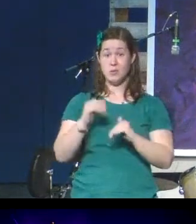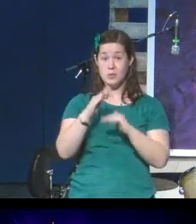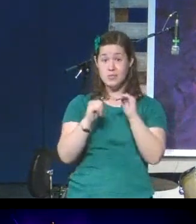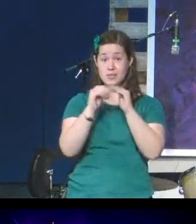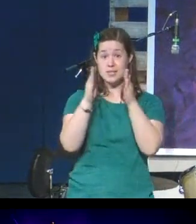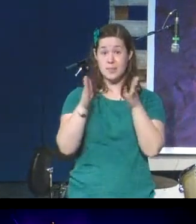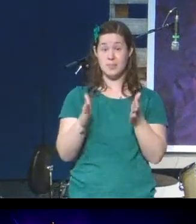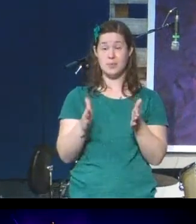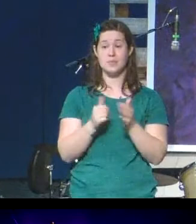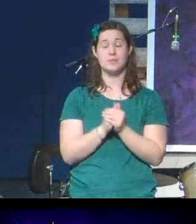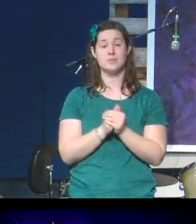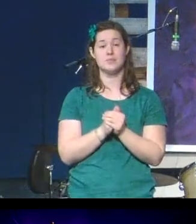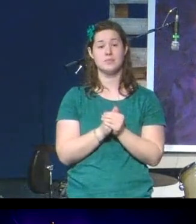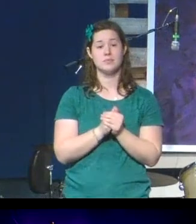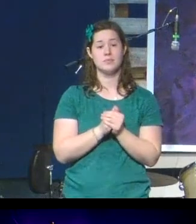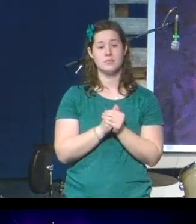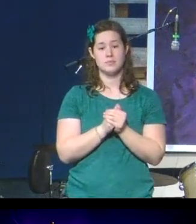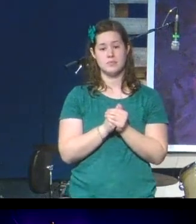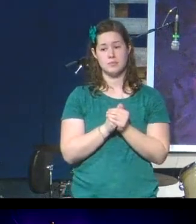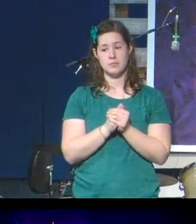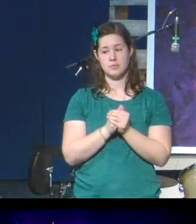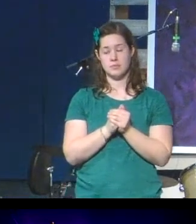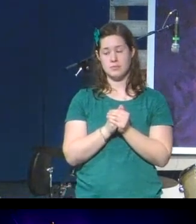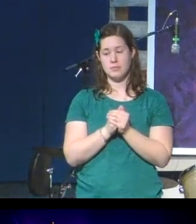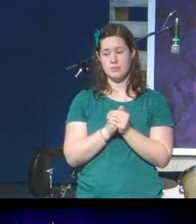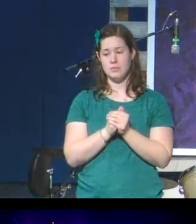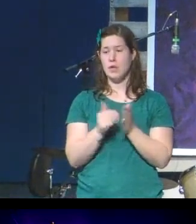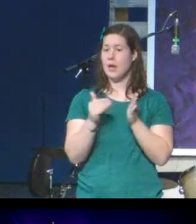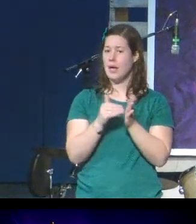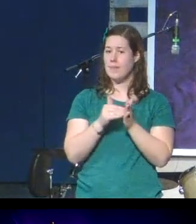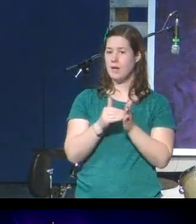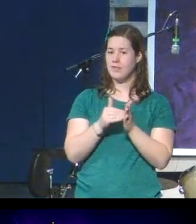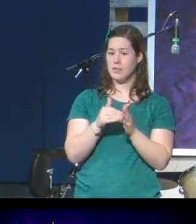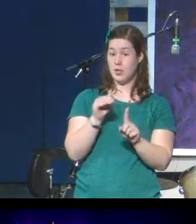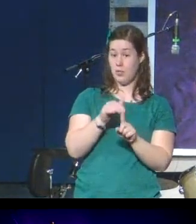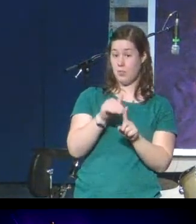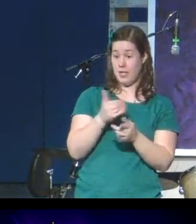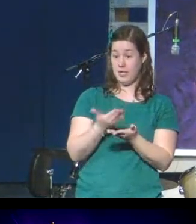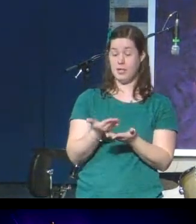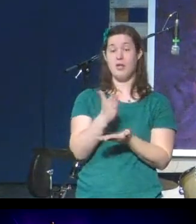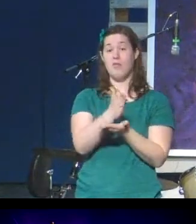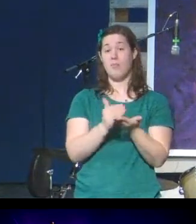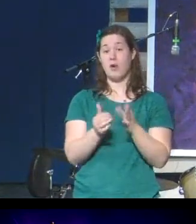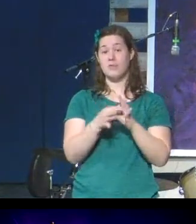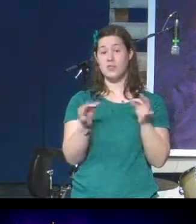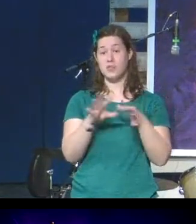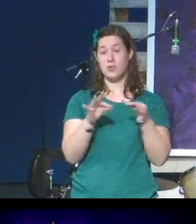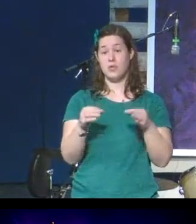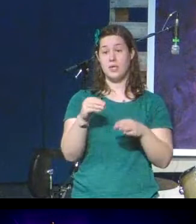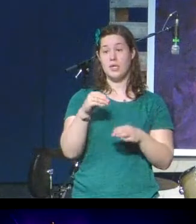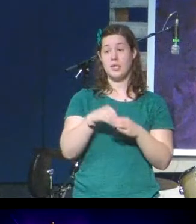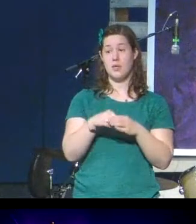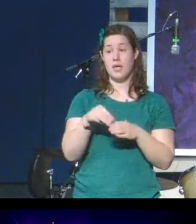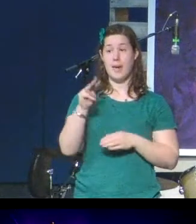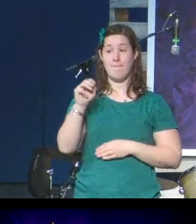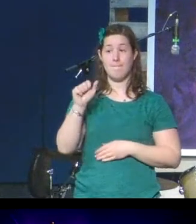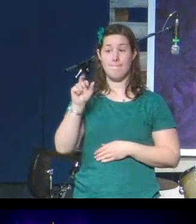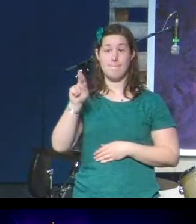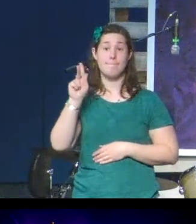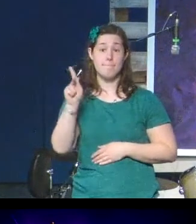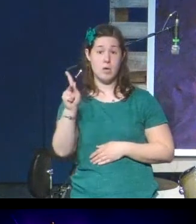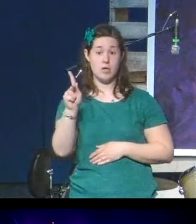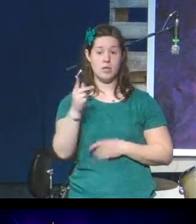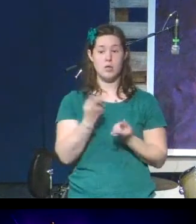I'm often reminded of this part of the story in the Gospel of Mark. I think it's in chapter 13, when the disciples are walking with Jesus